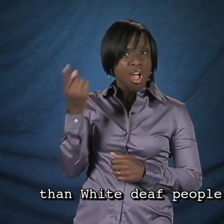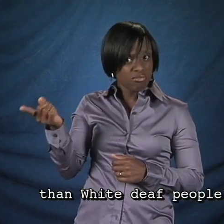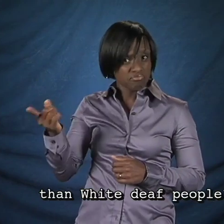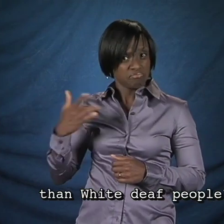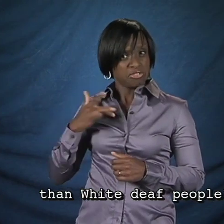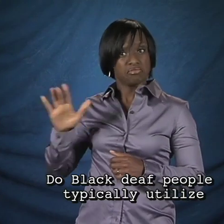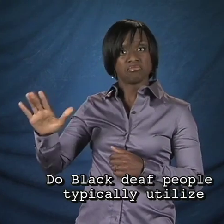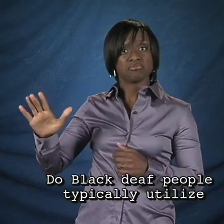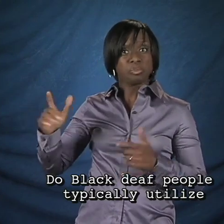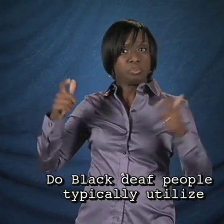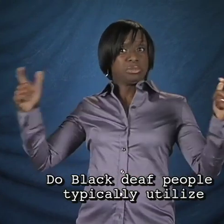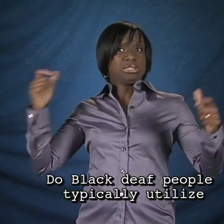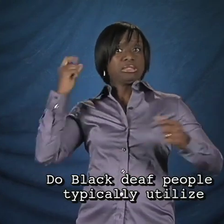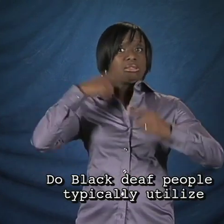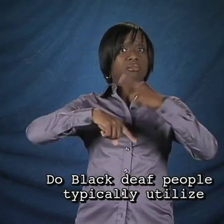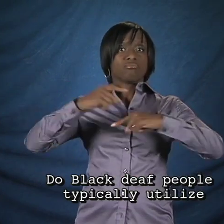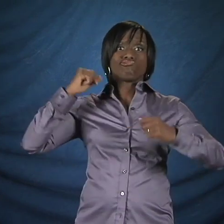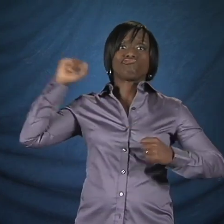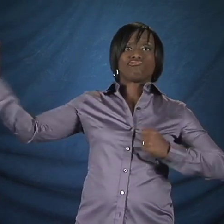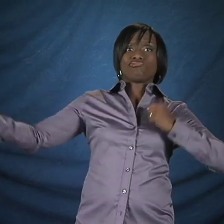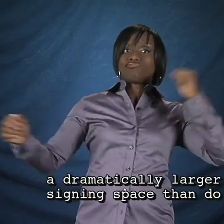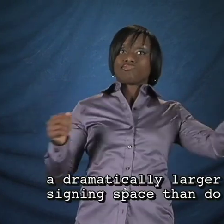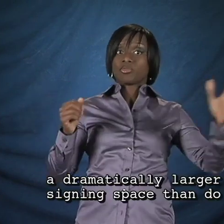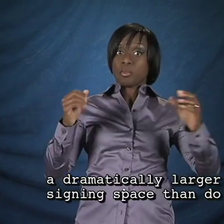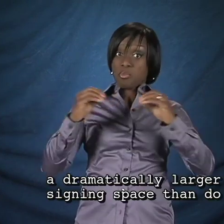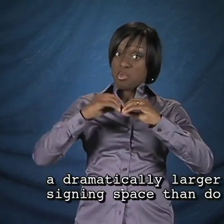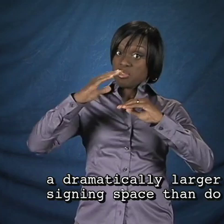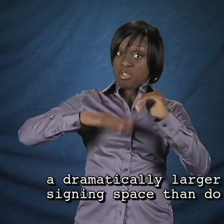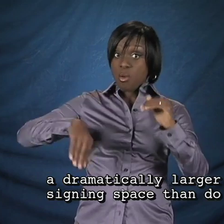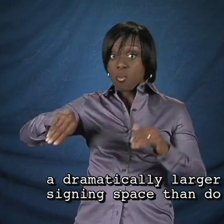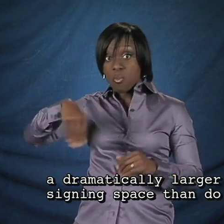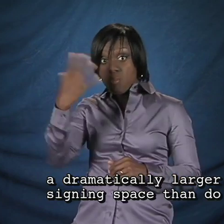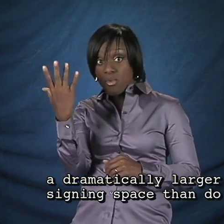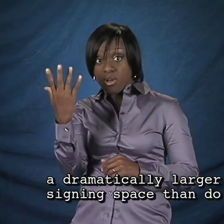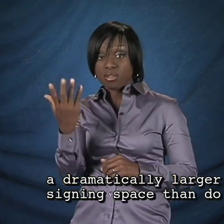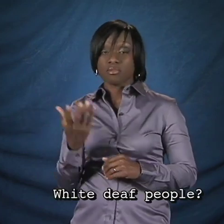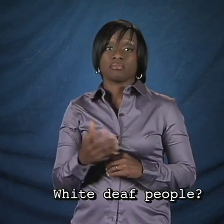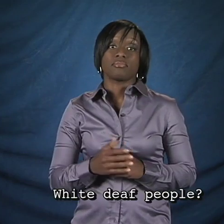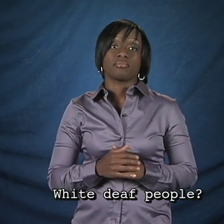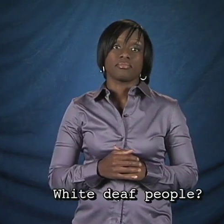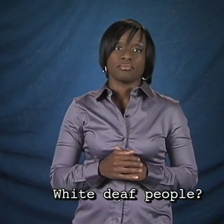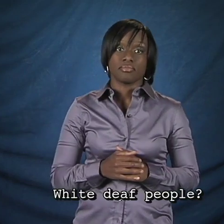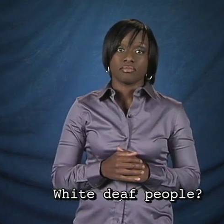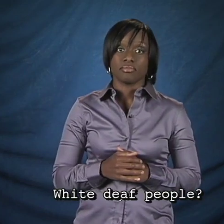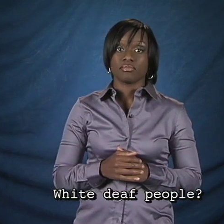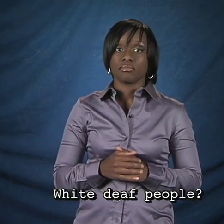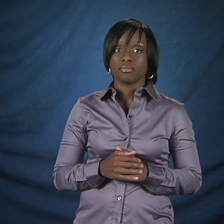Do Black deaf people typically utilize a dramatically larger signing space than do white deaf people?